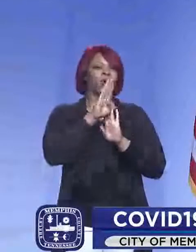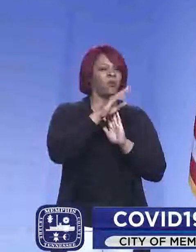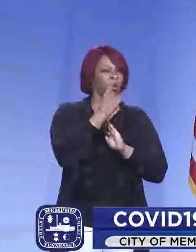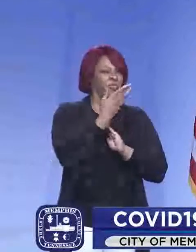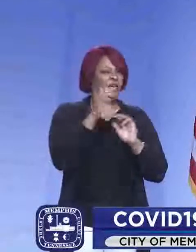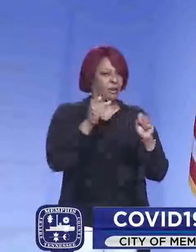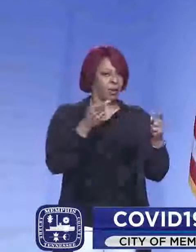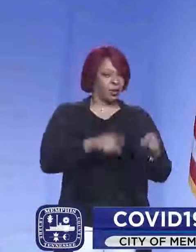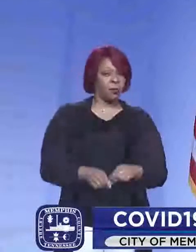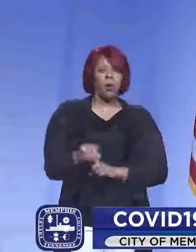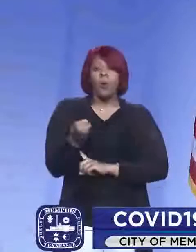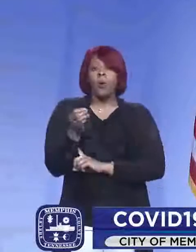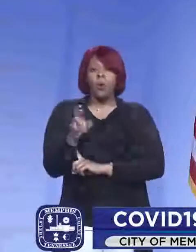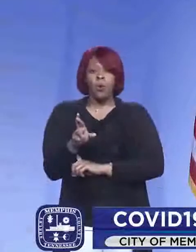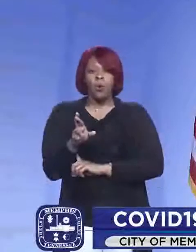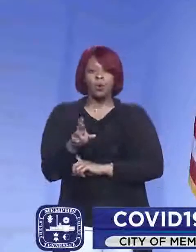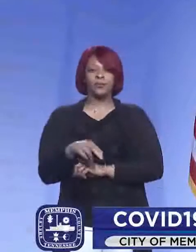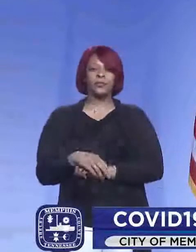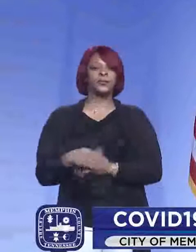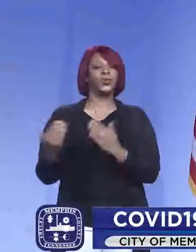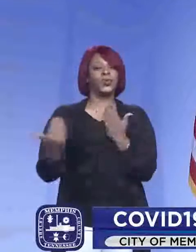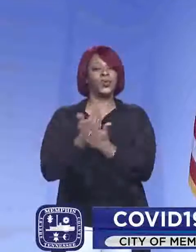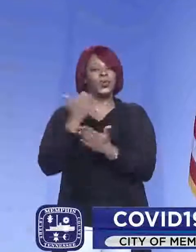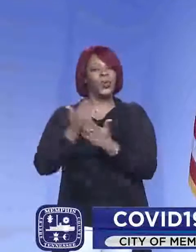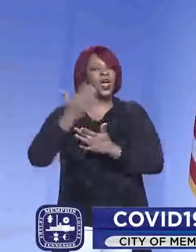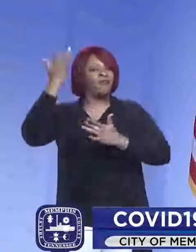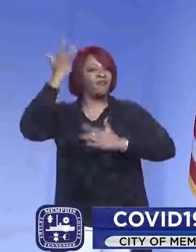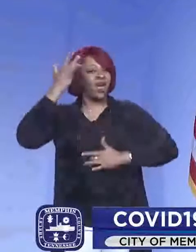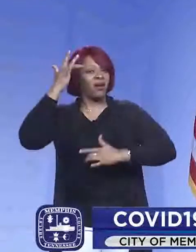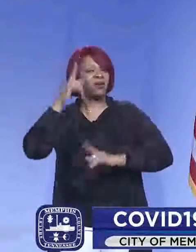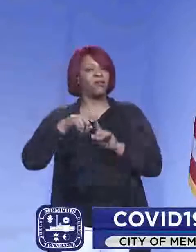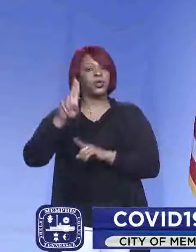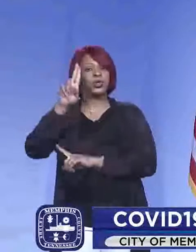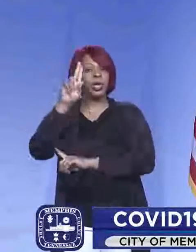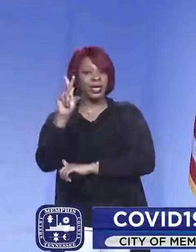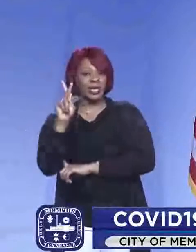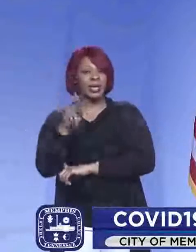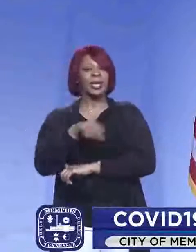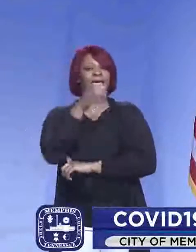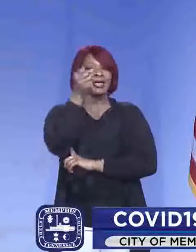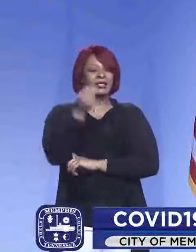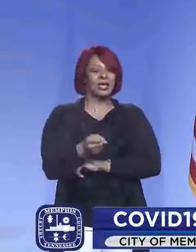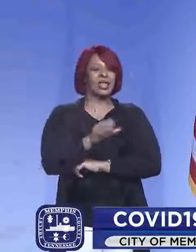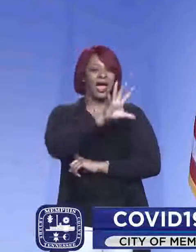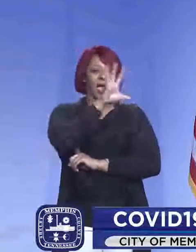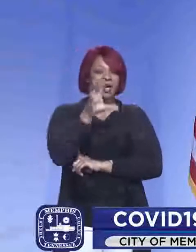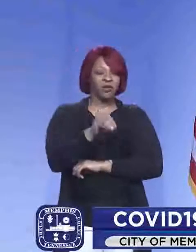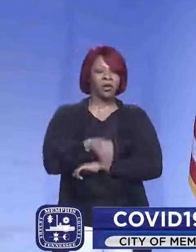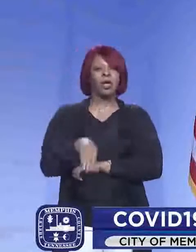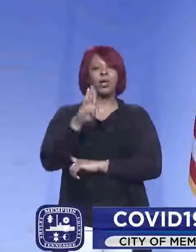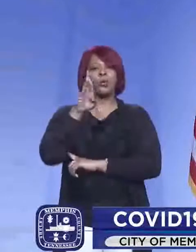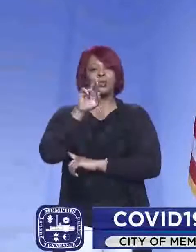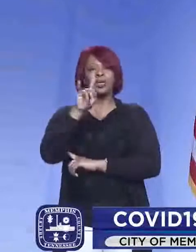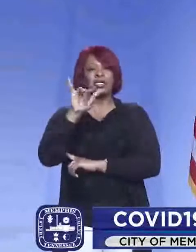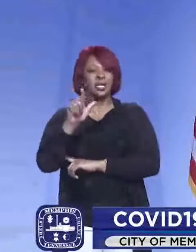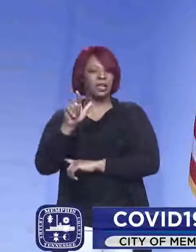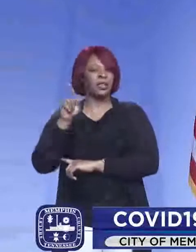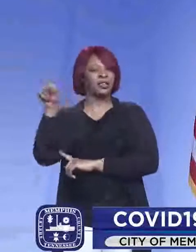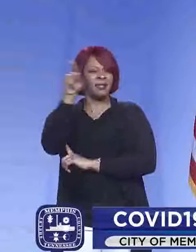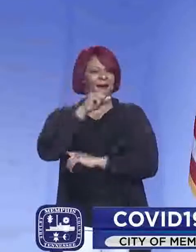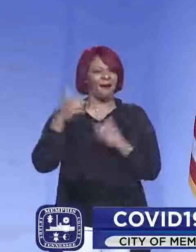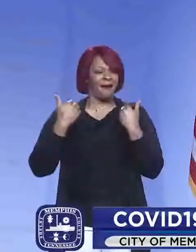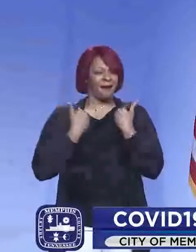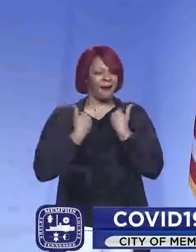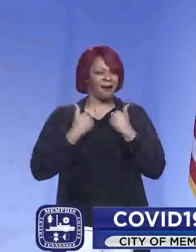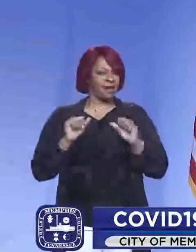thing or the new variants from the United Kingdom and South Africa and Brazil and other places that have